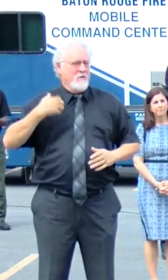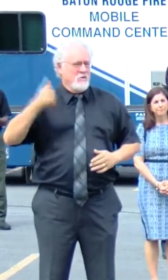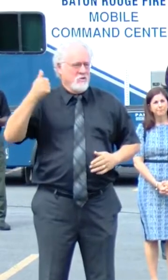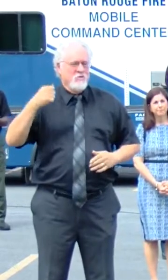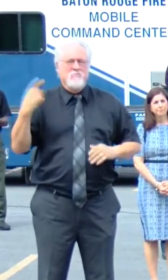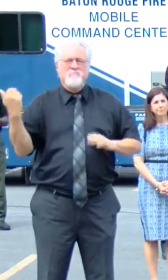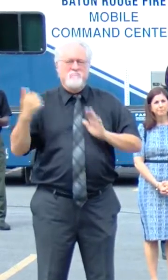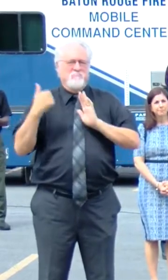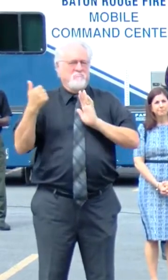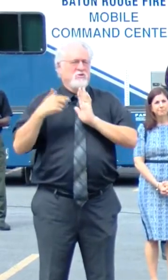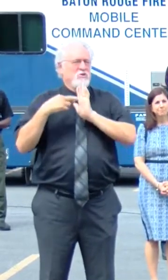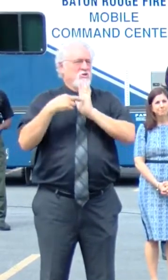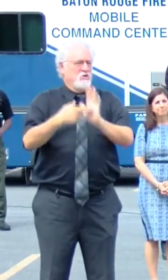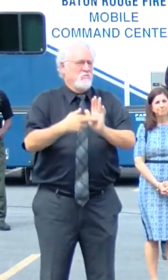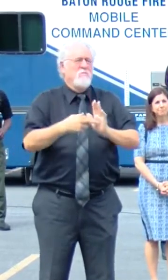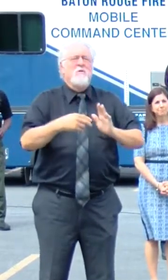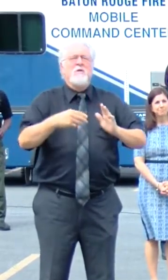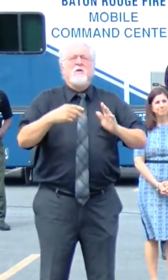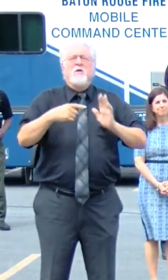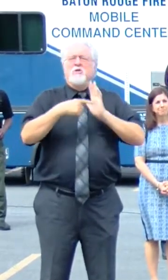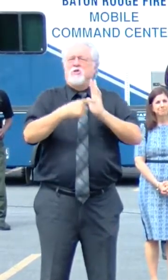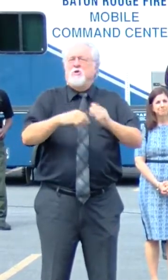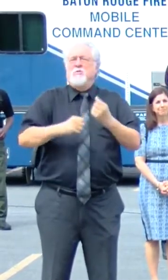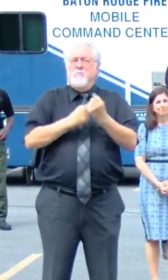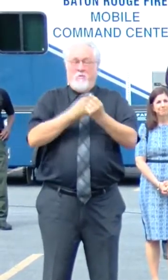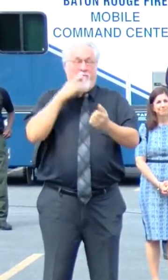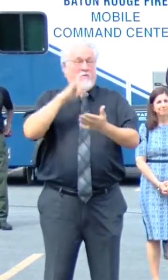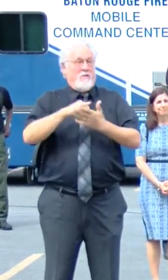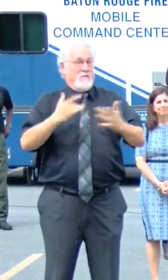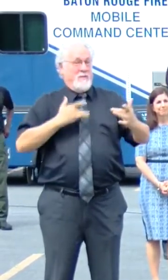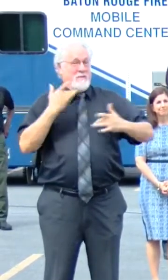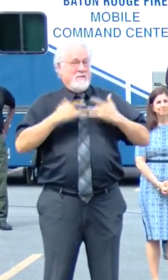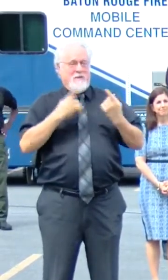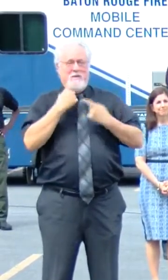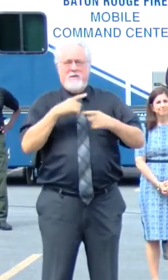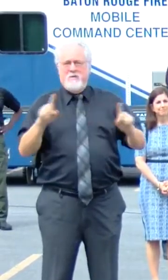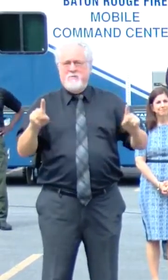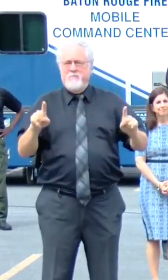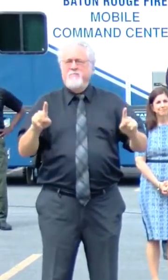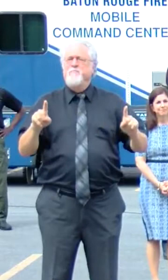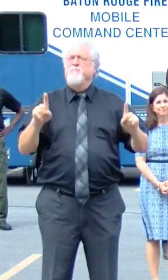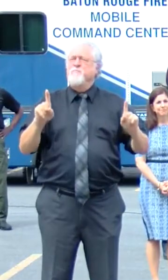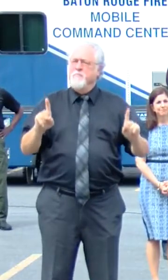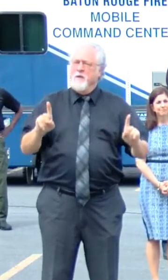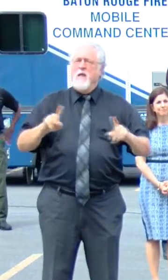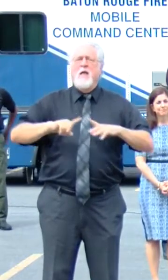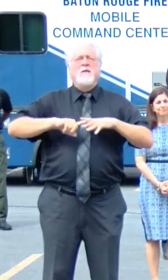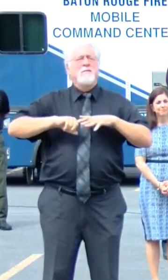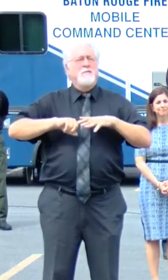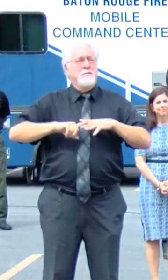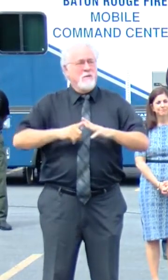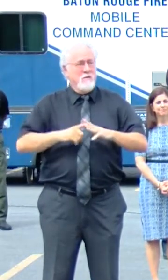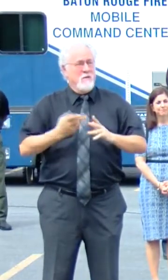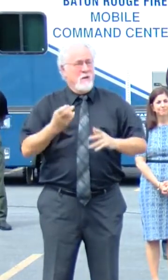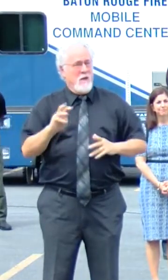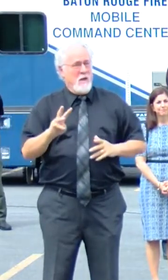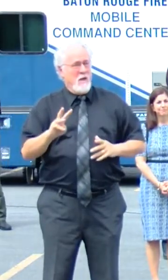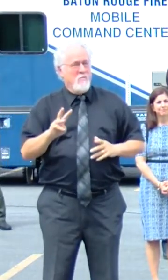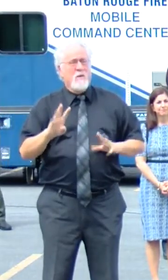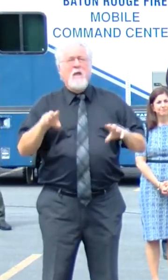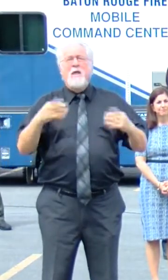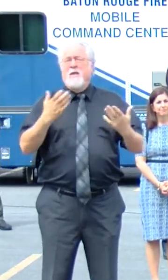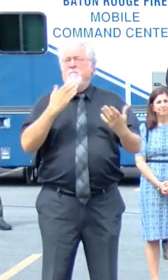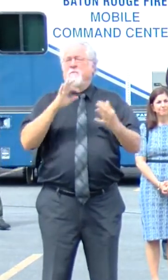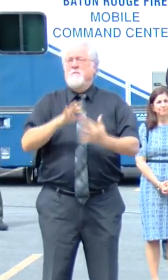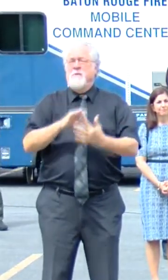their support for this exciting announcement. Let me start by giving a